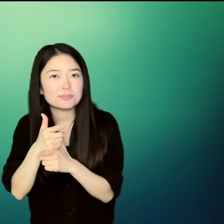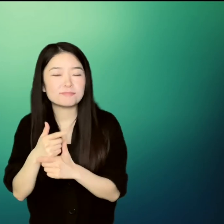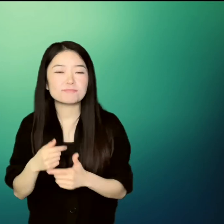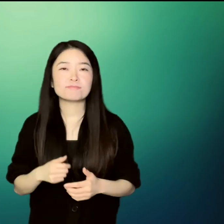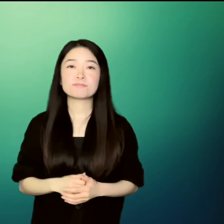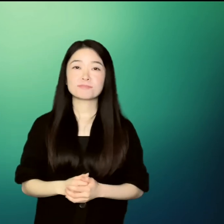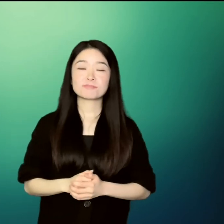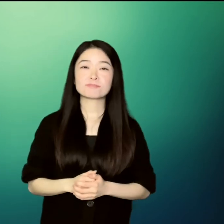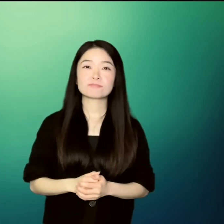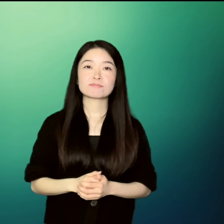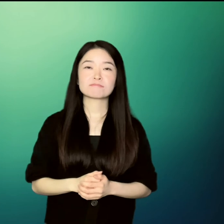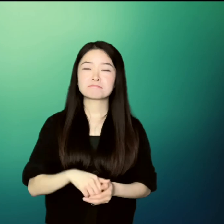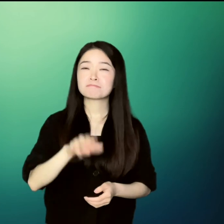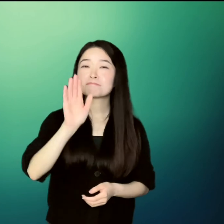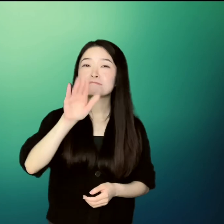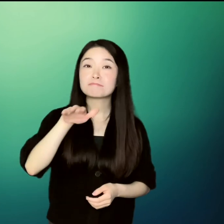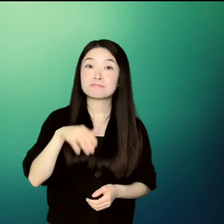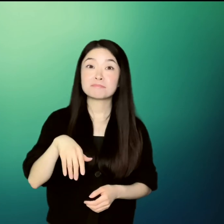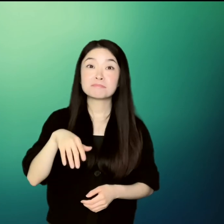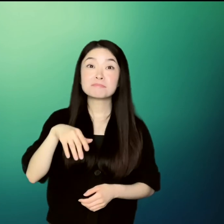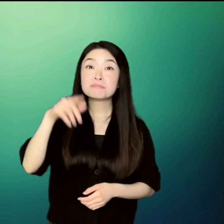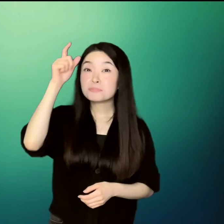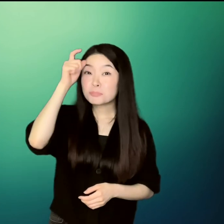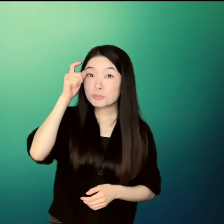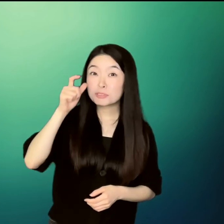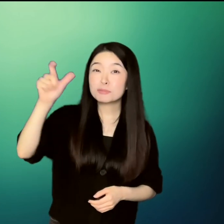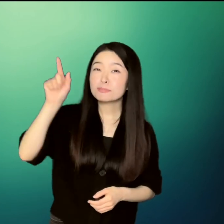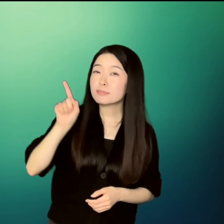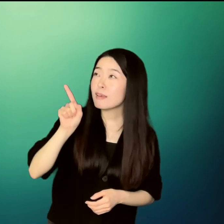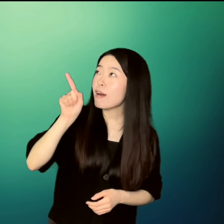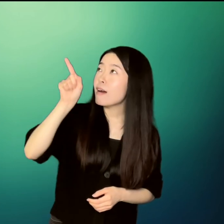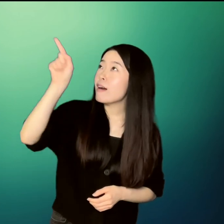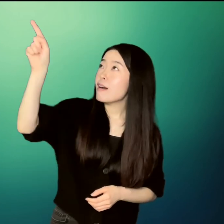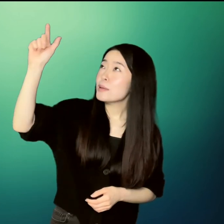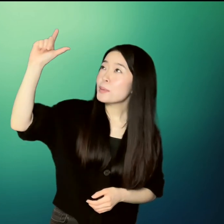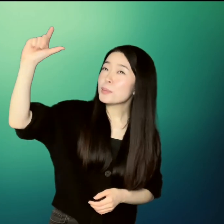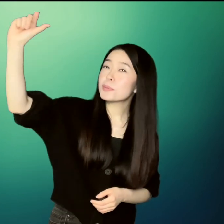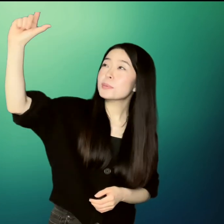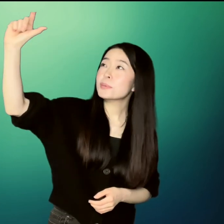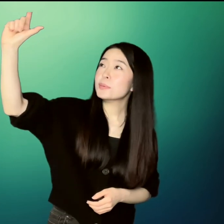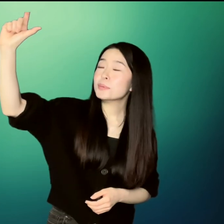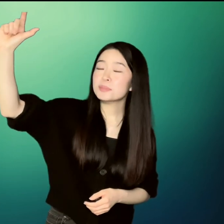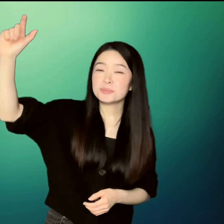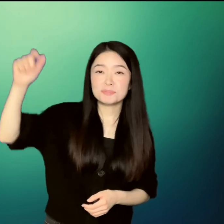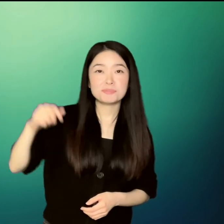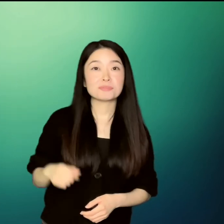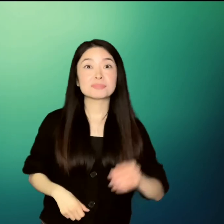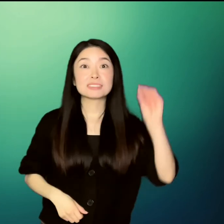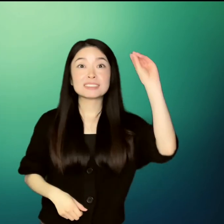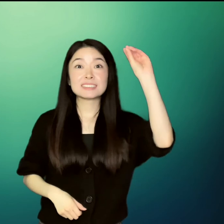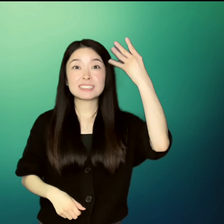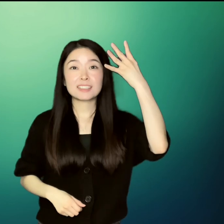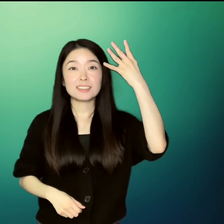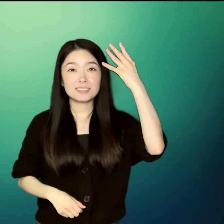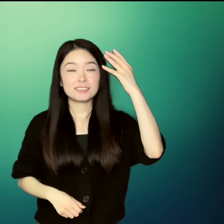Here, the moon is up, but there, the sun is up.